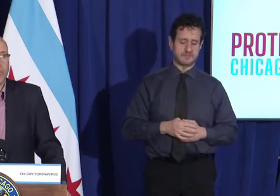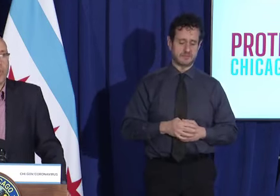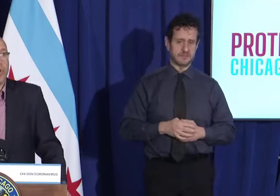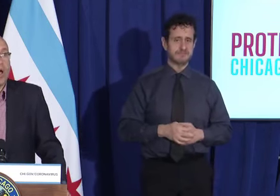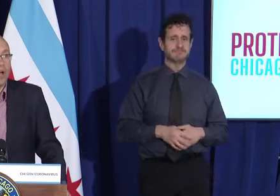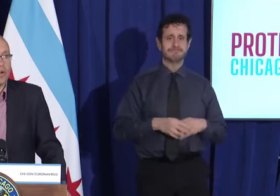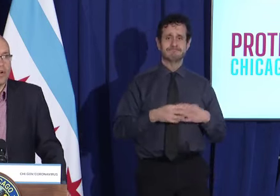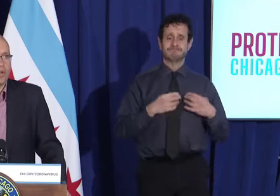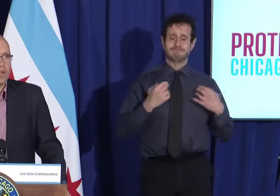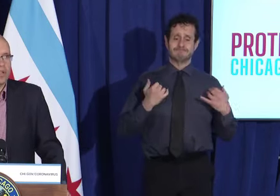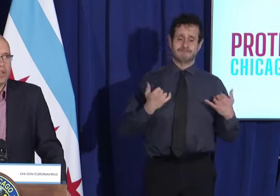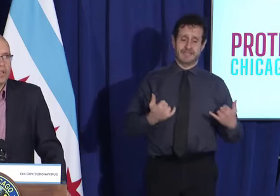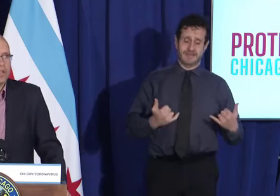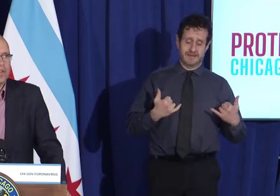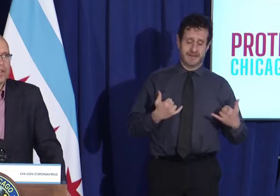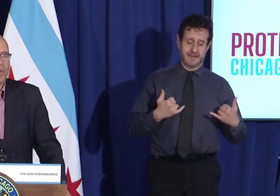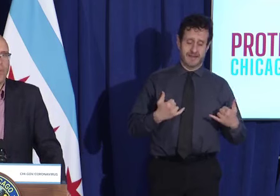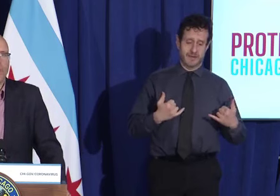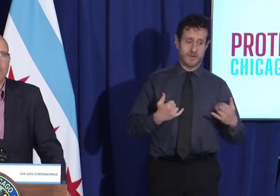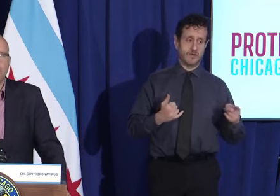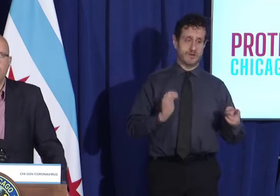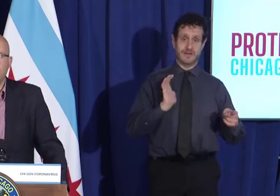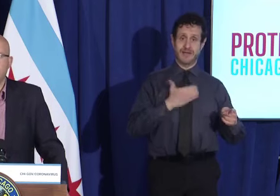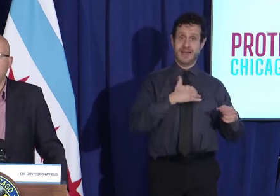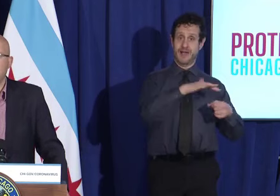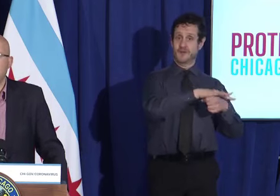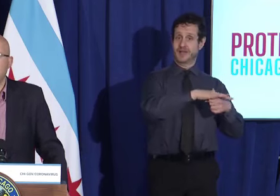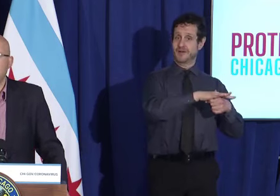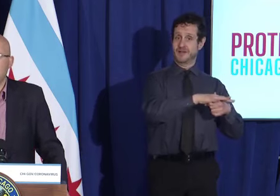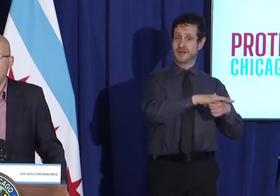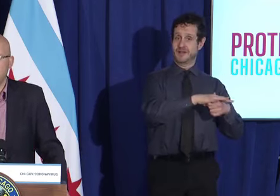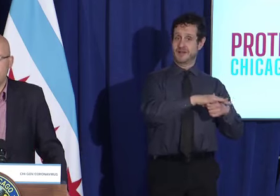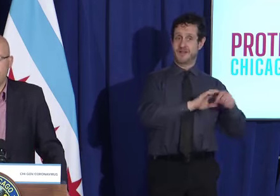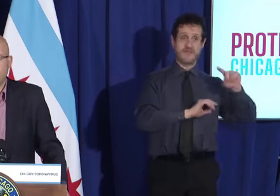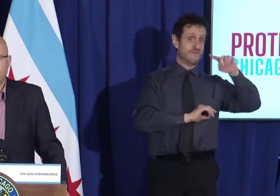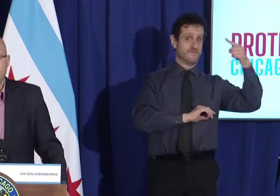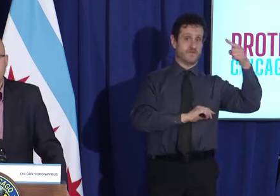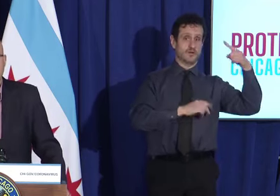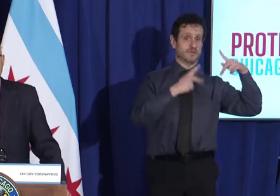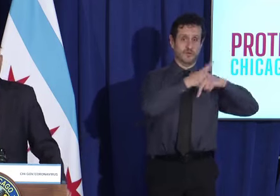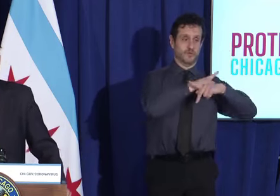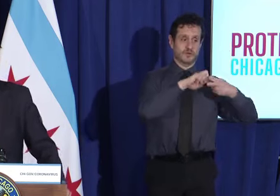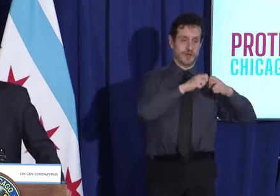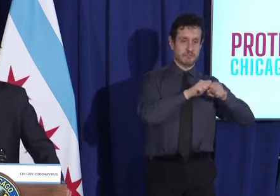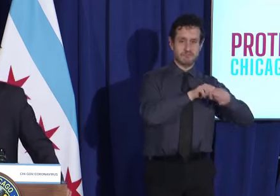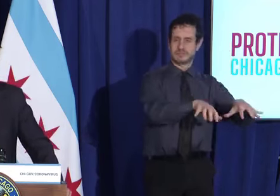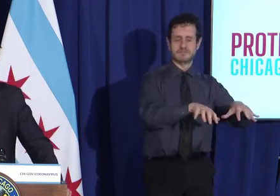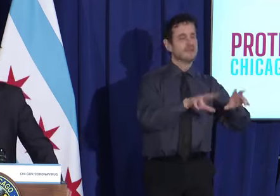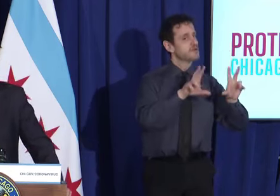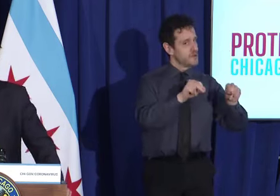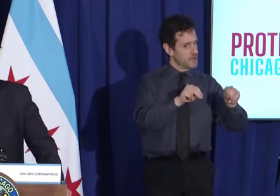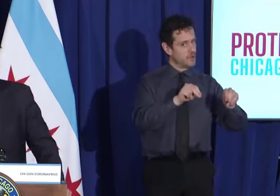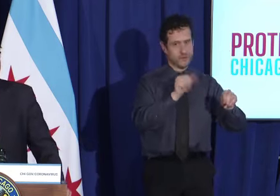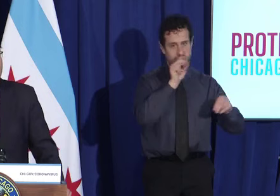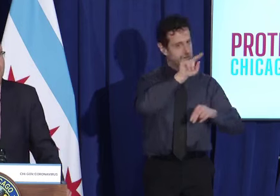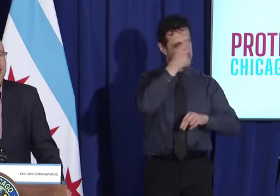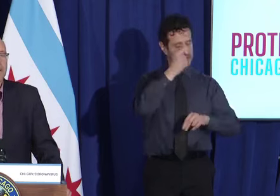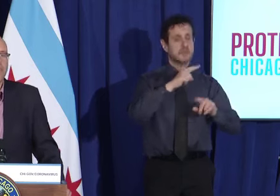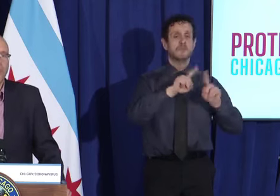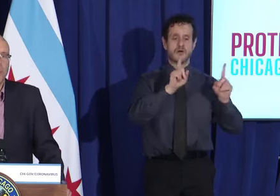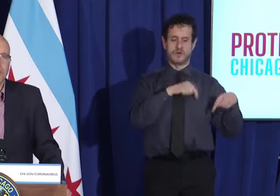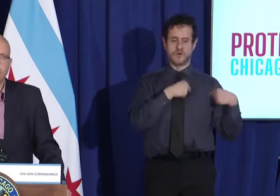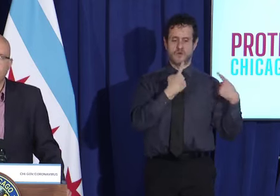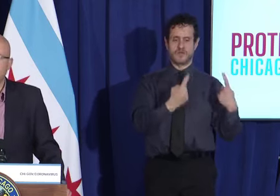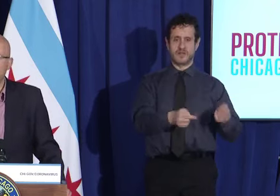at this point, we're no longer the number one community in those aforementioned statistics. However, over the